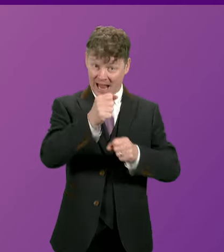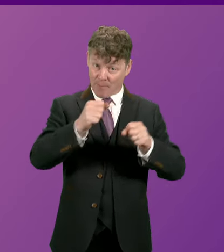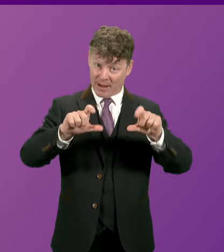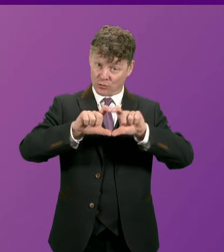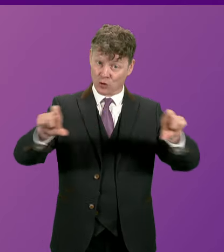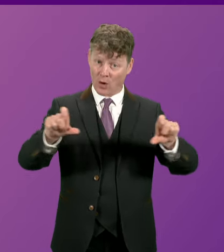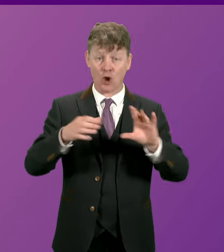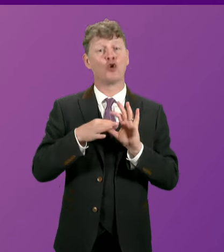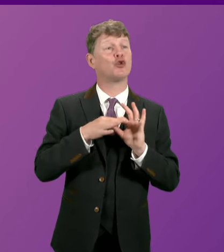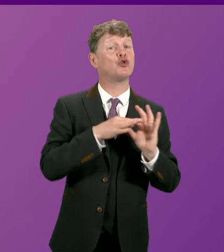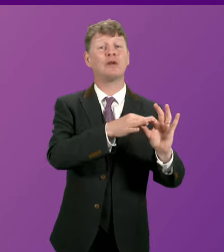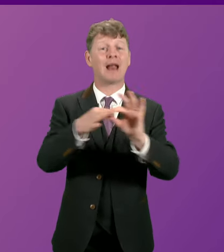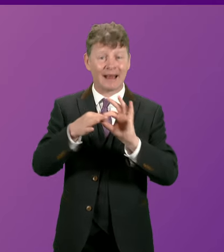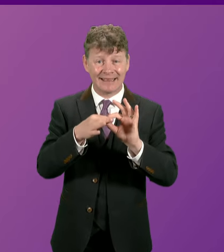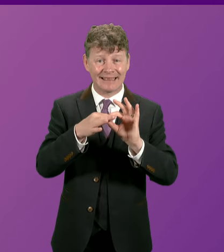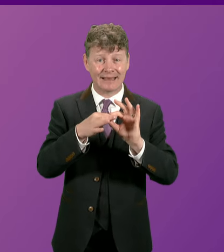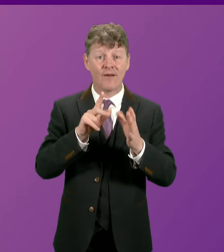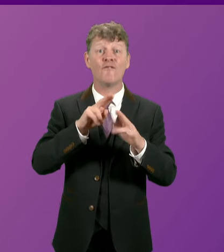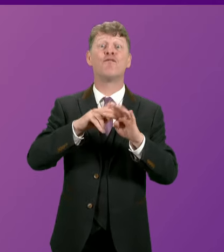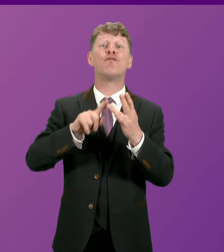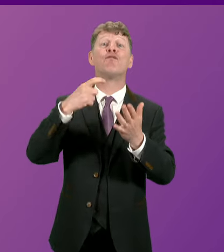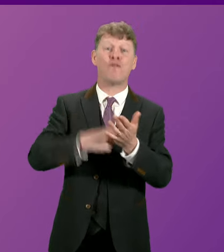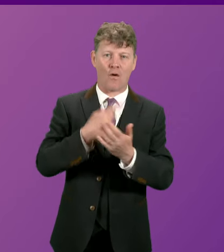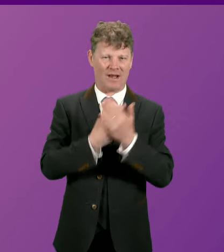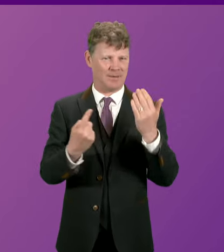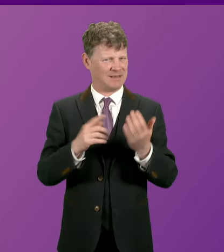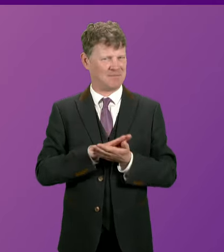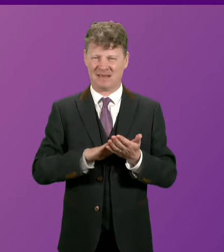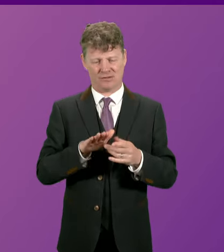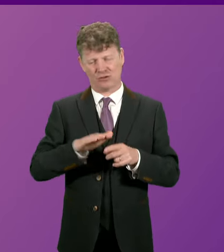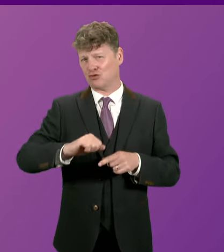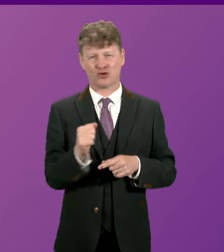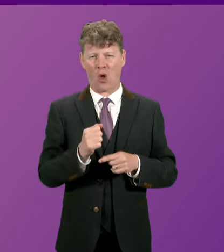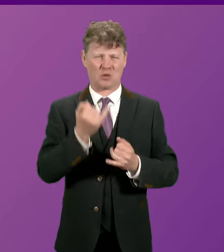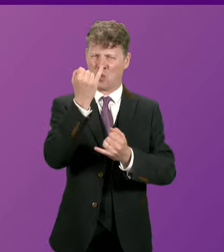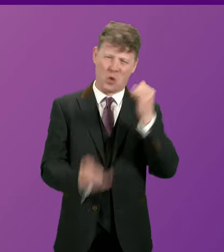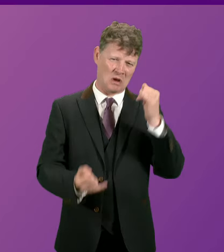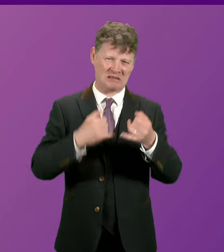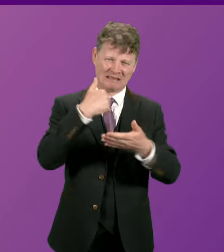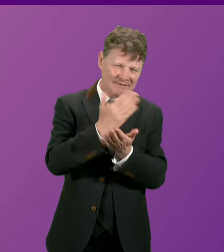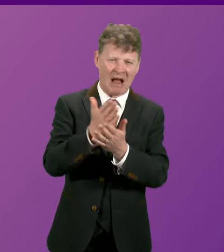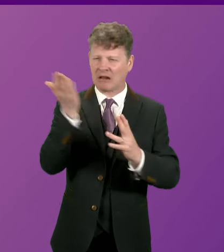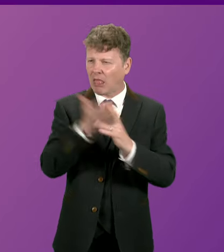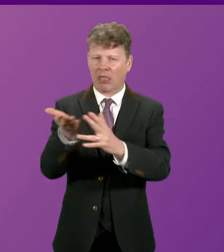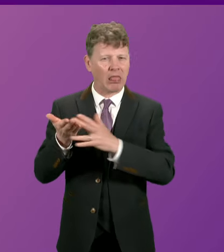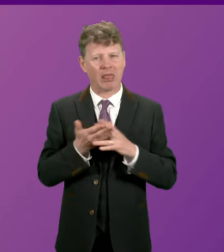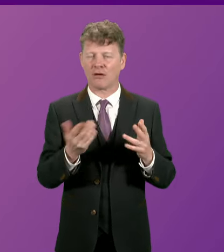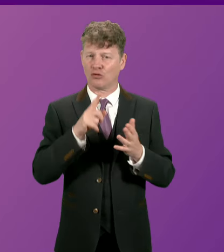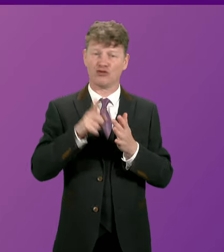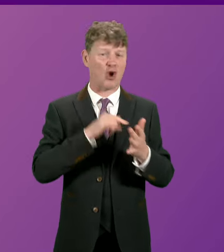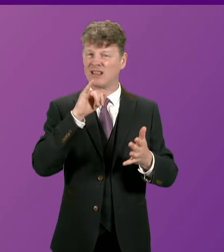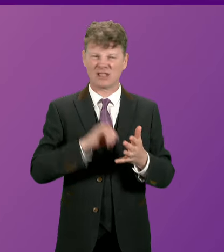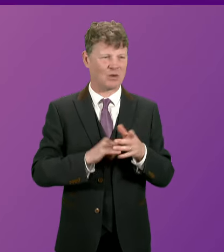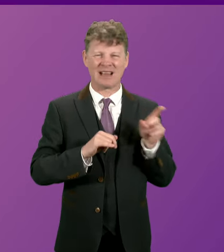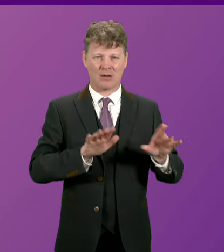uniting for independence. That means more division for Scotland all over again. John Swinney has been at the heart